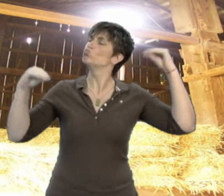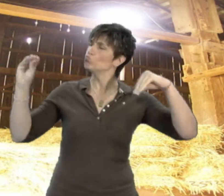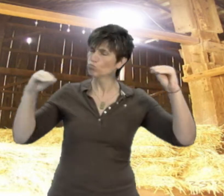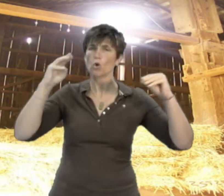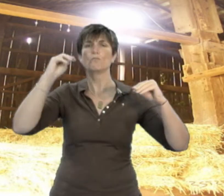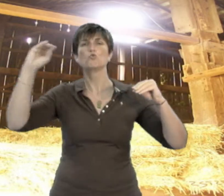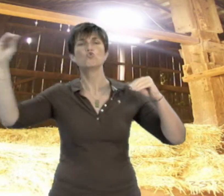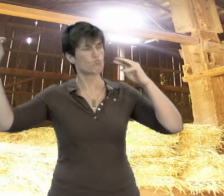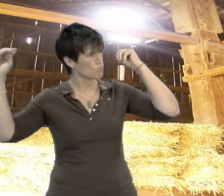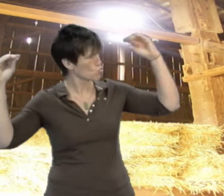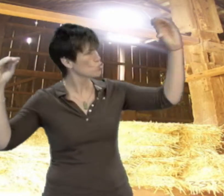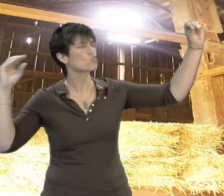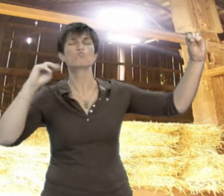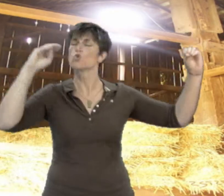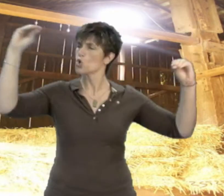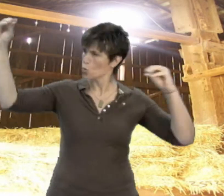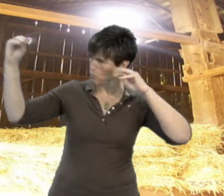All of the cattle load in agreement.